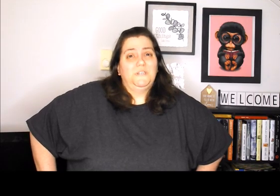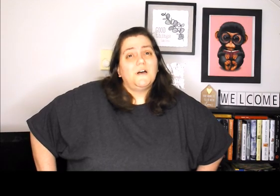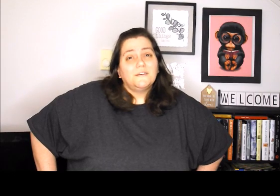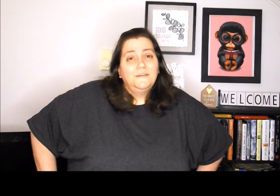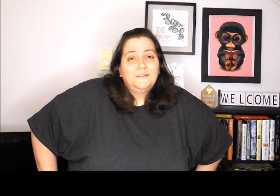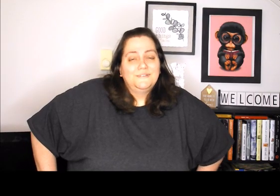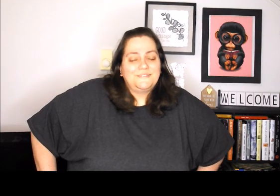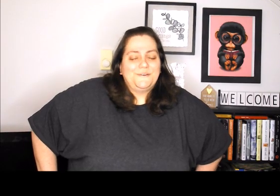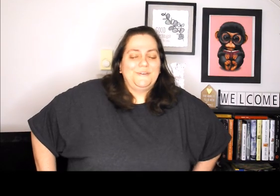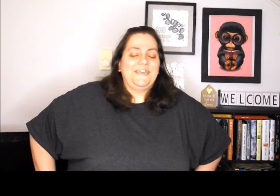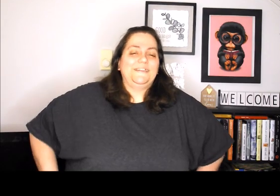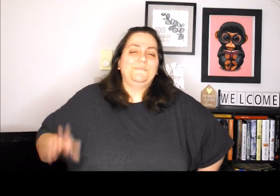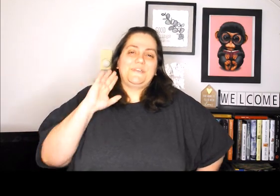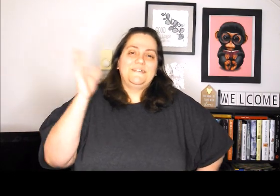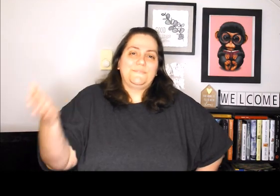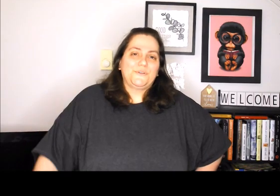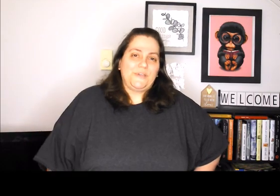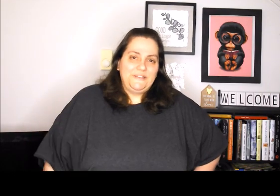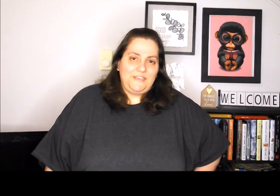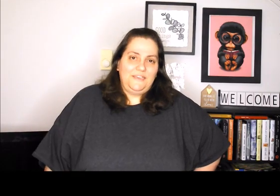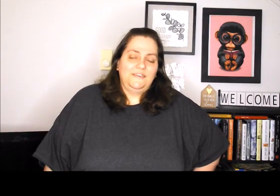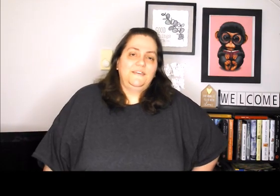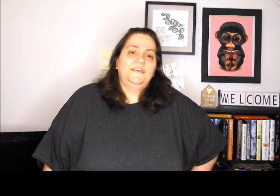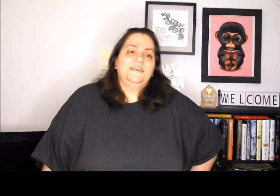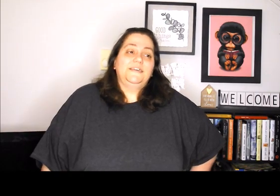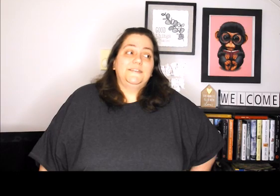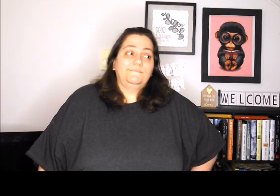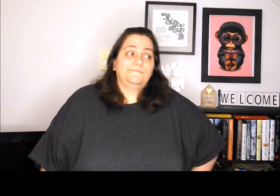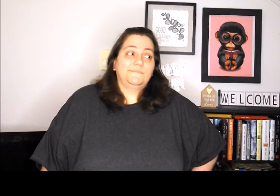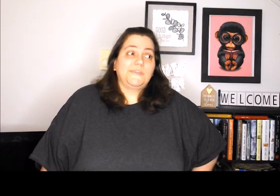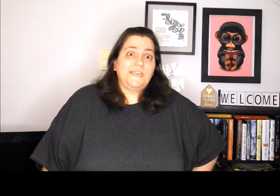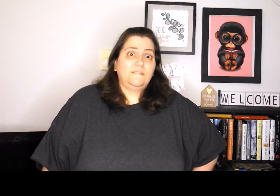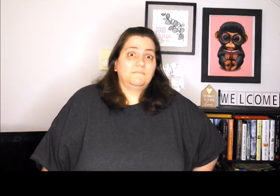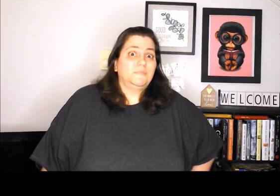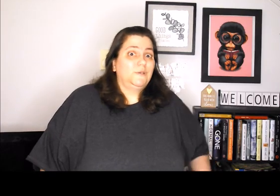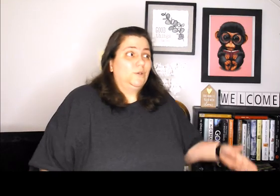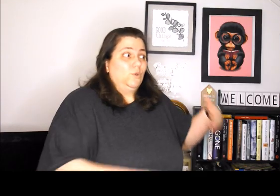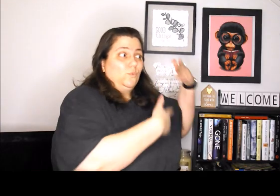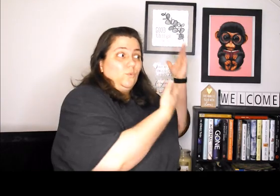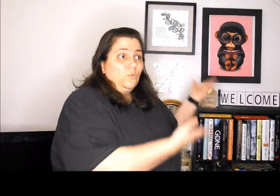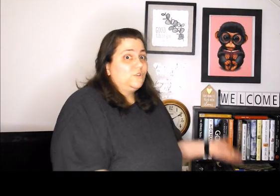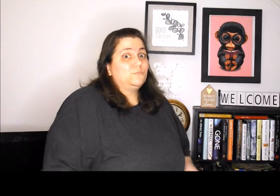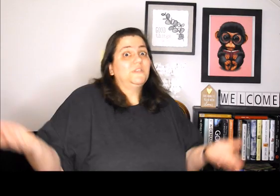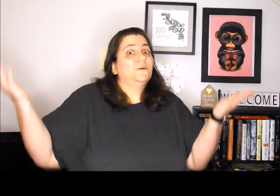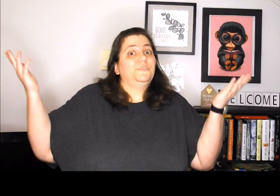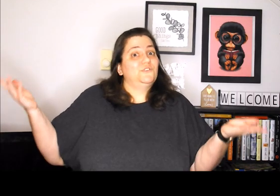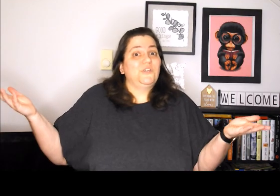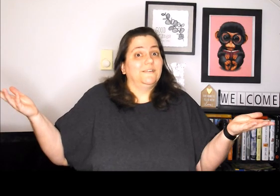luck. So again, I hope you guys have a great day and again, wish me luck with this challenge.